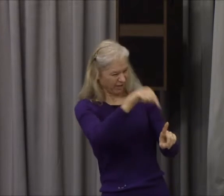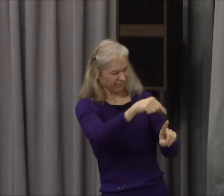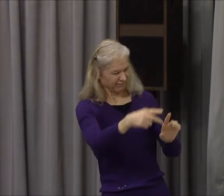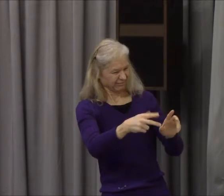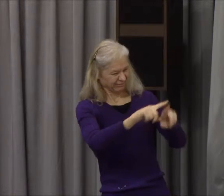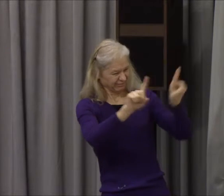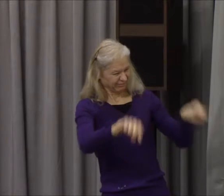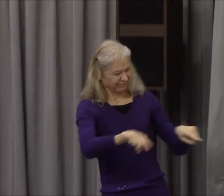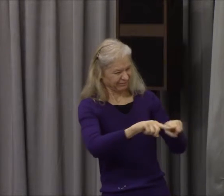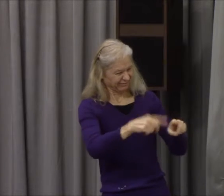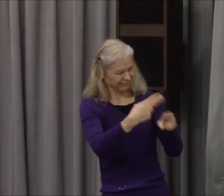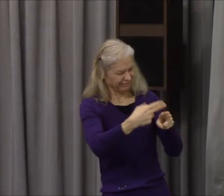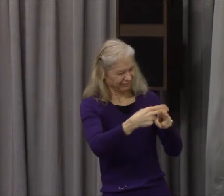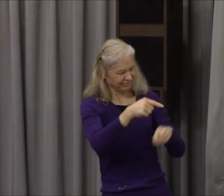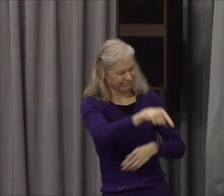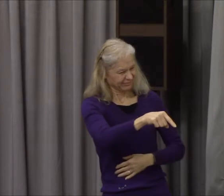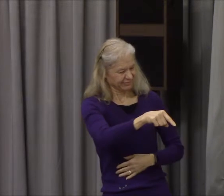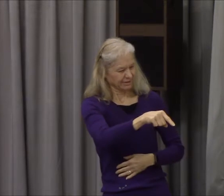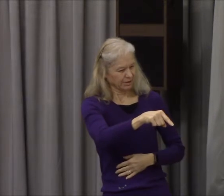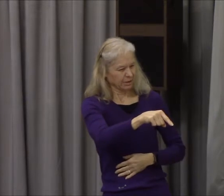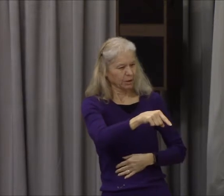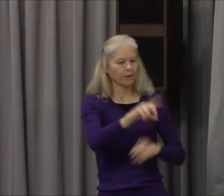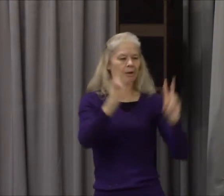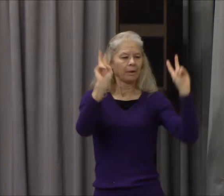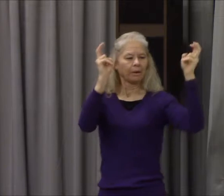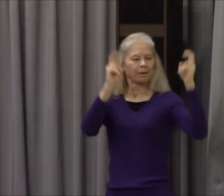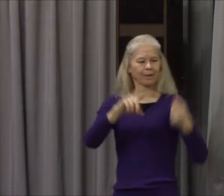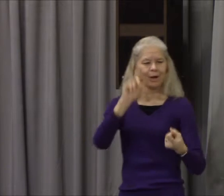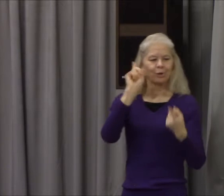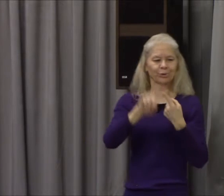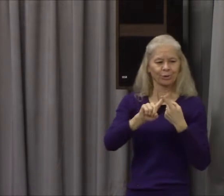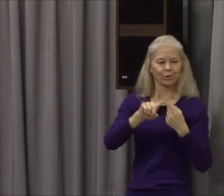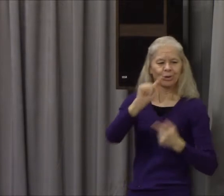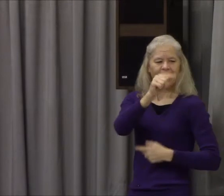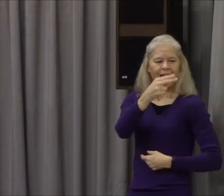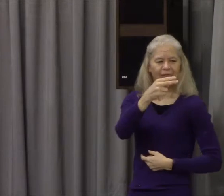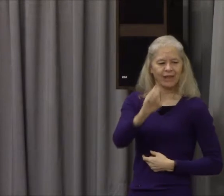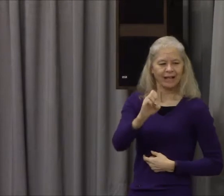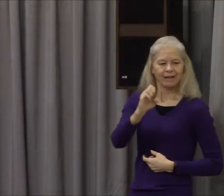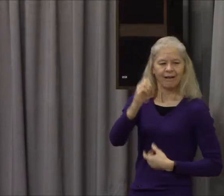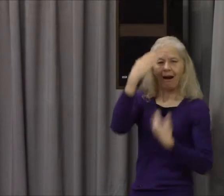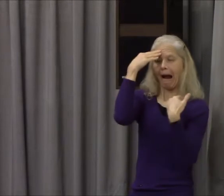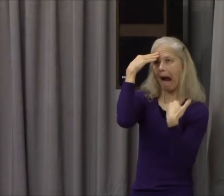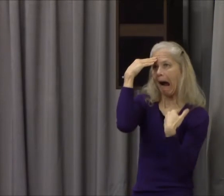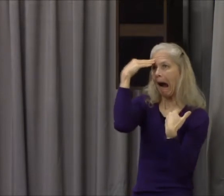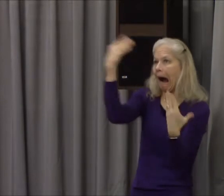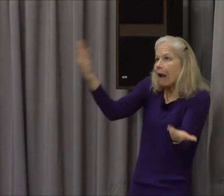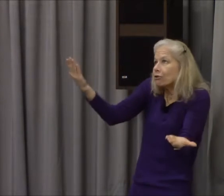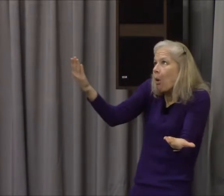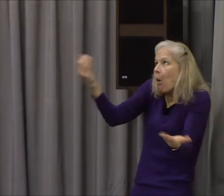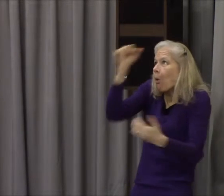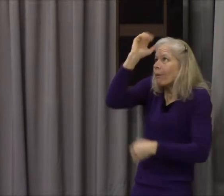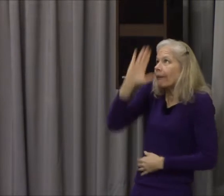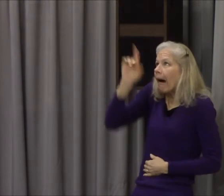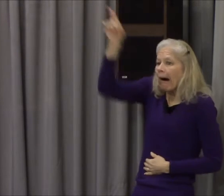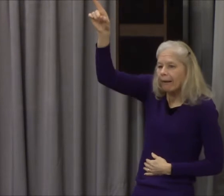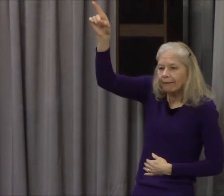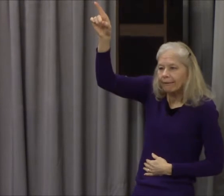how this God in heaven, the only true God, is the one who, indeed, has sent his Son to die on the cross and rise